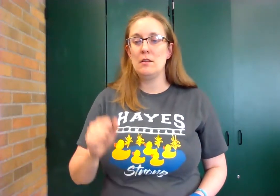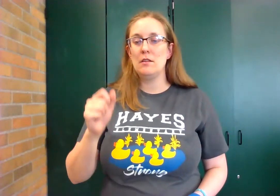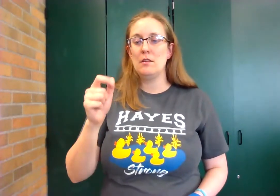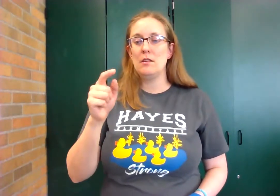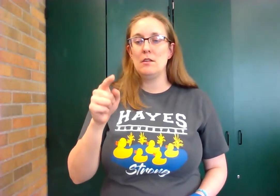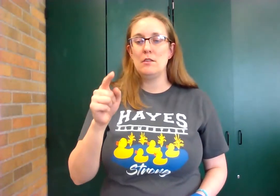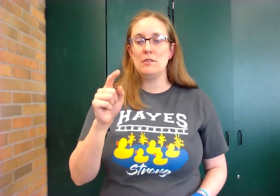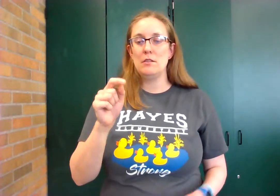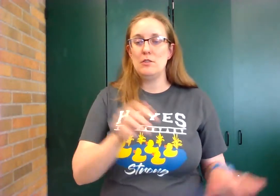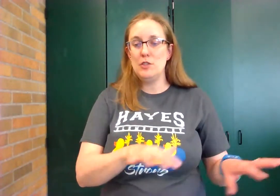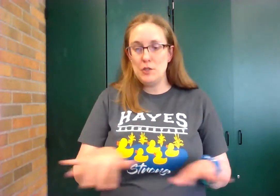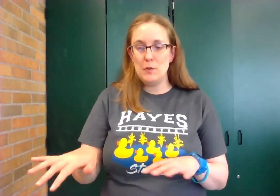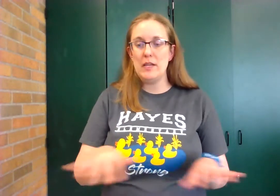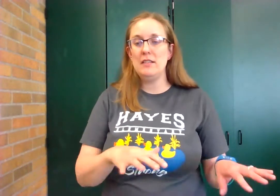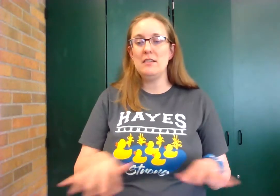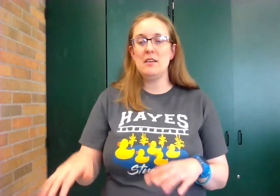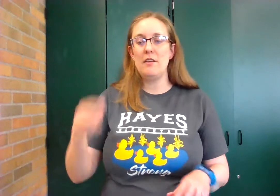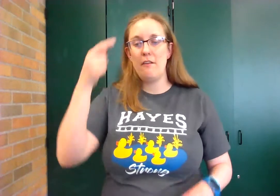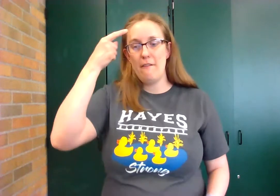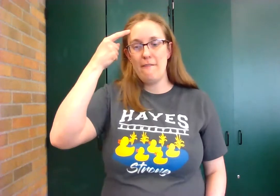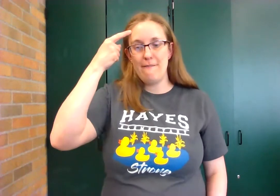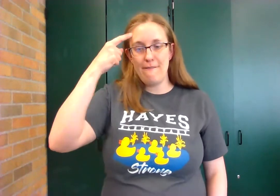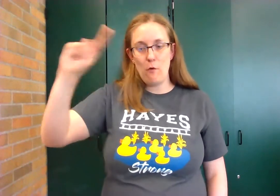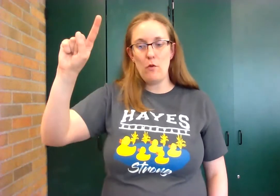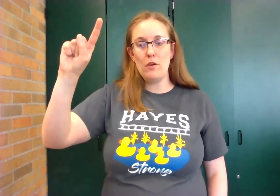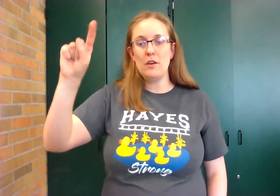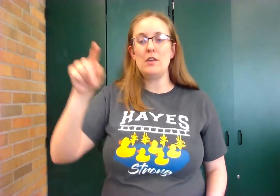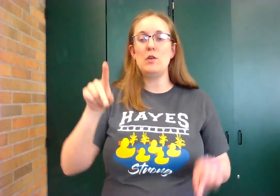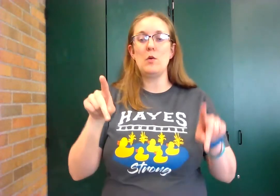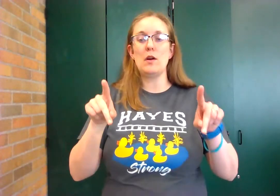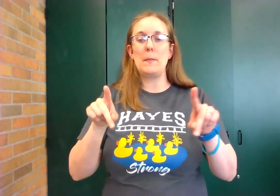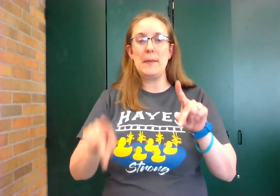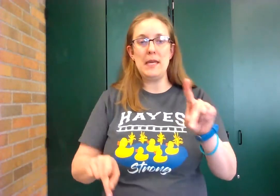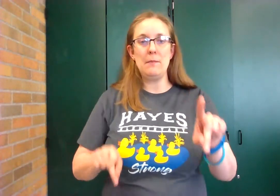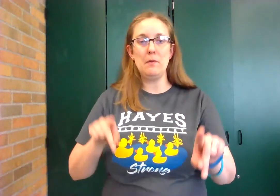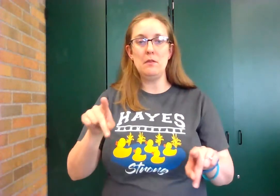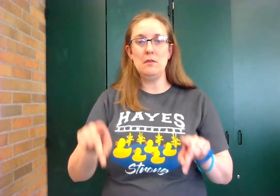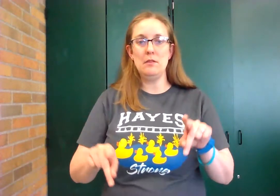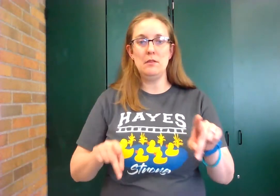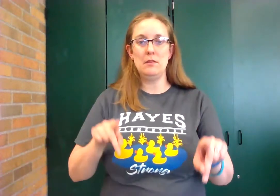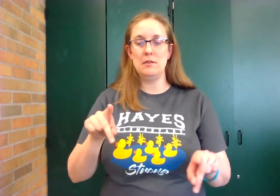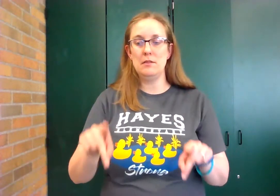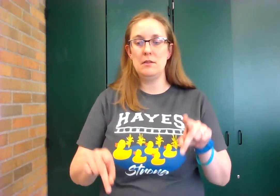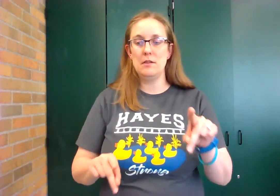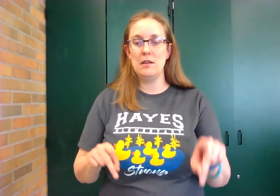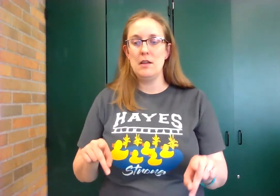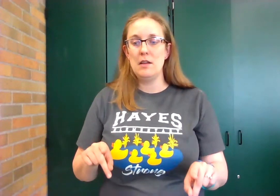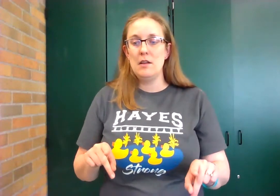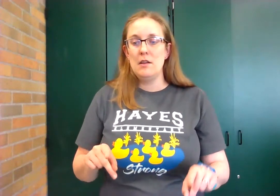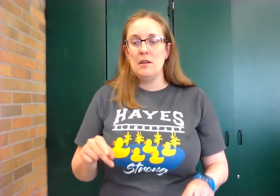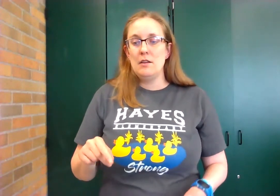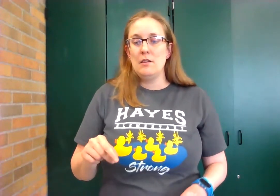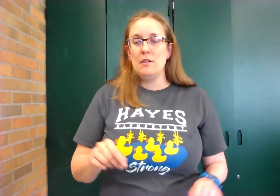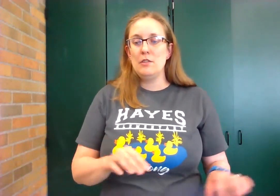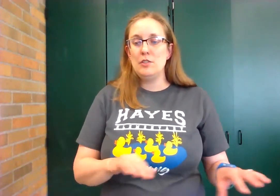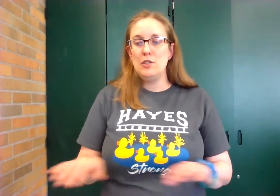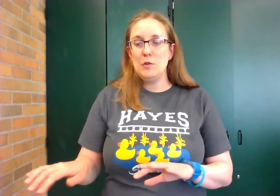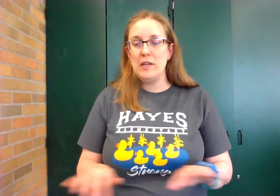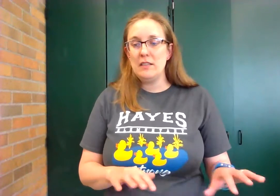do it for your people do it